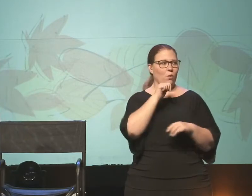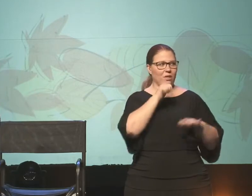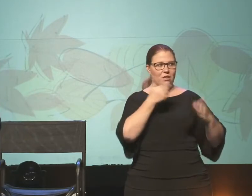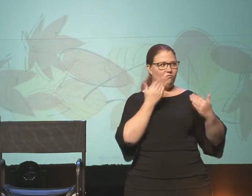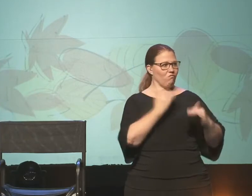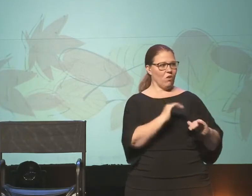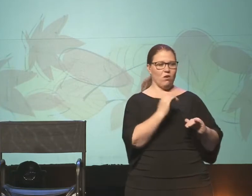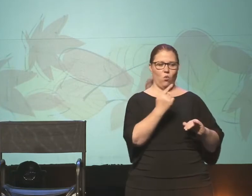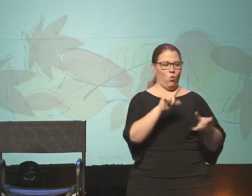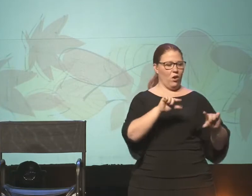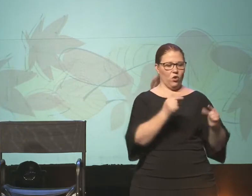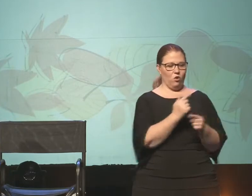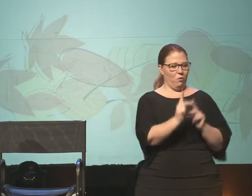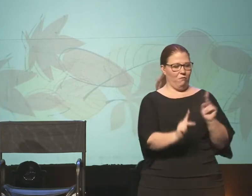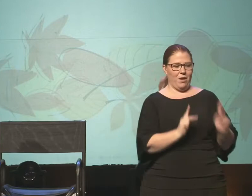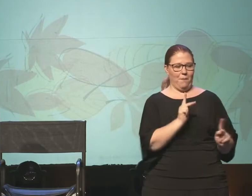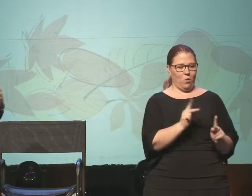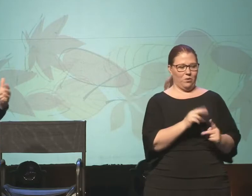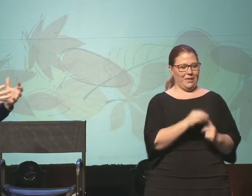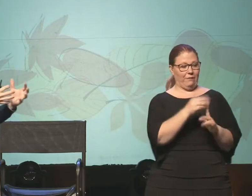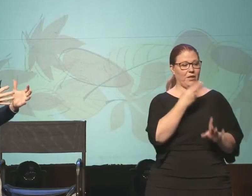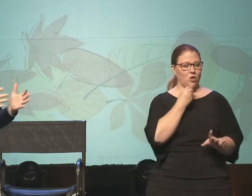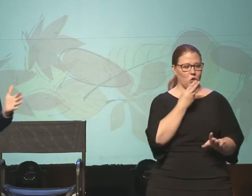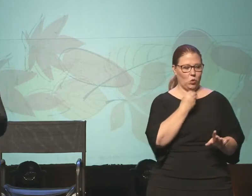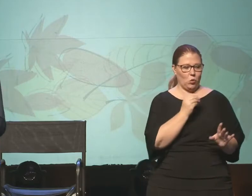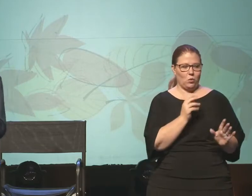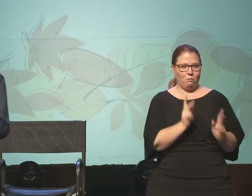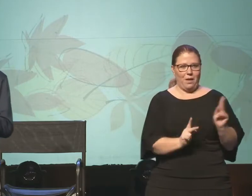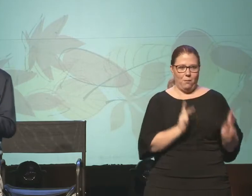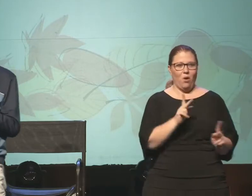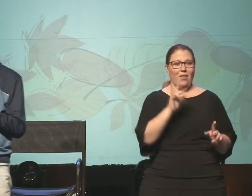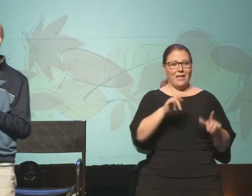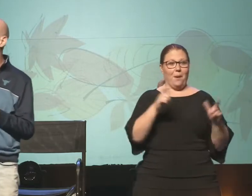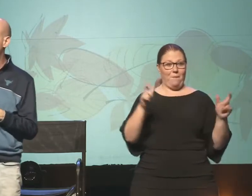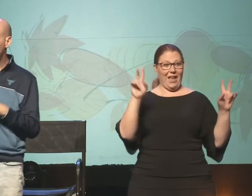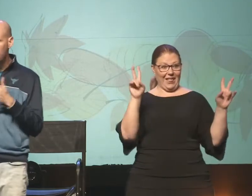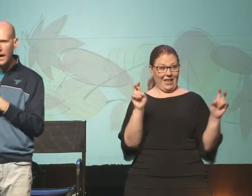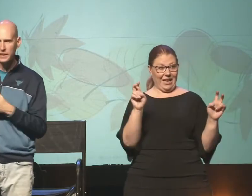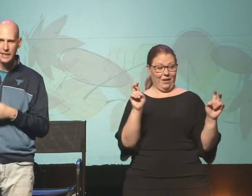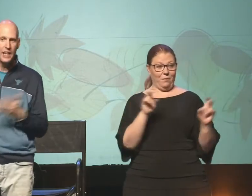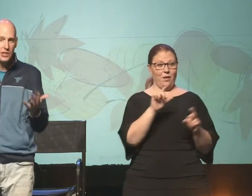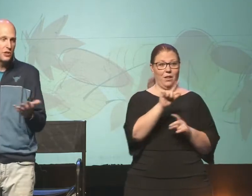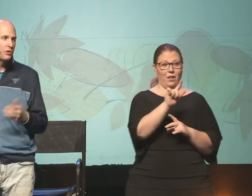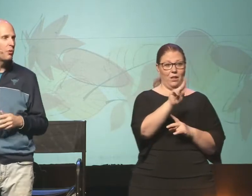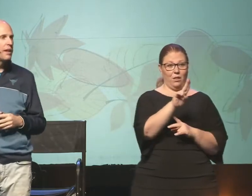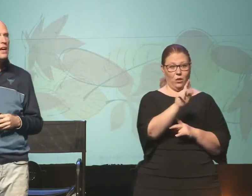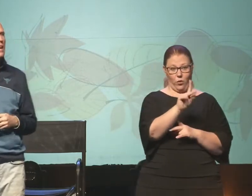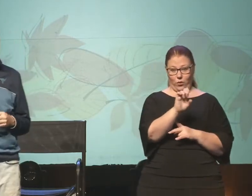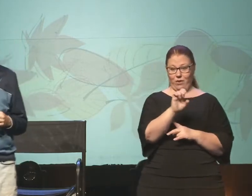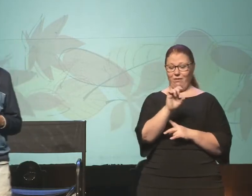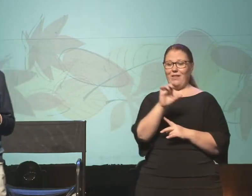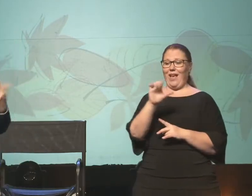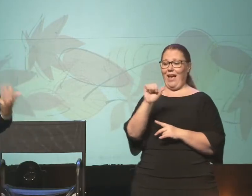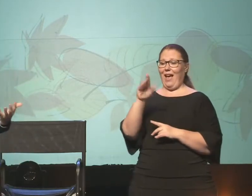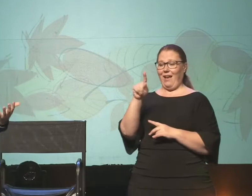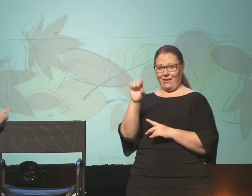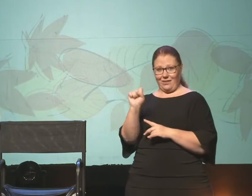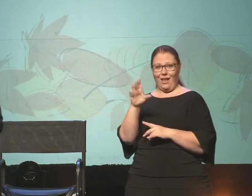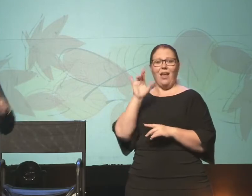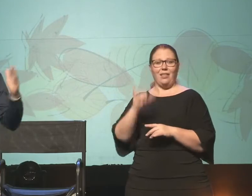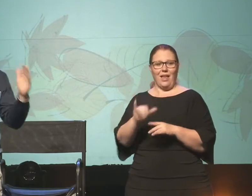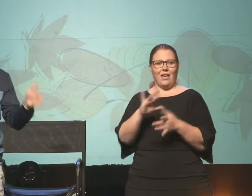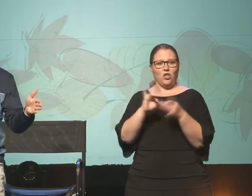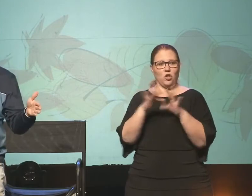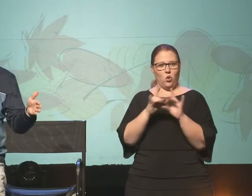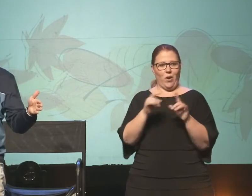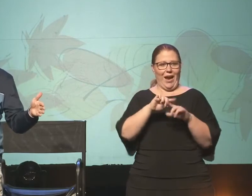to one group of people, particularly the Jews. So that's a big theme for Luke and Acts. Luke-Acts is actually the story of how the message of Jesus